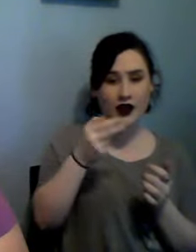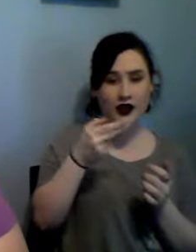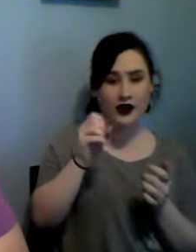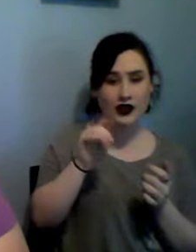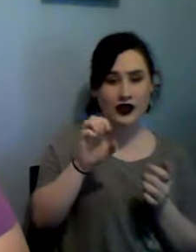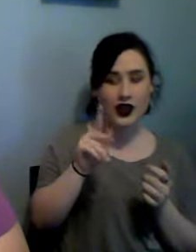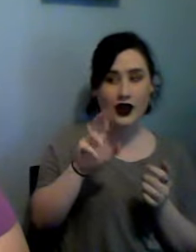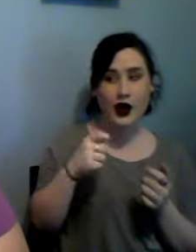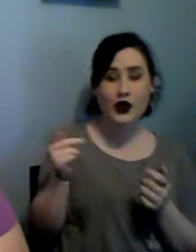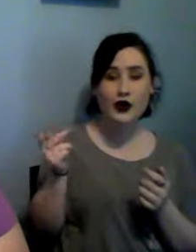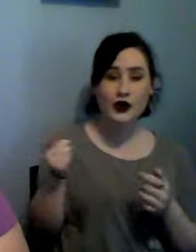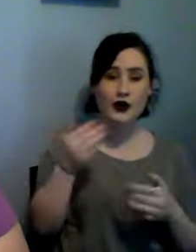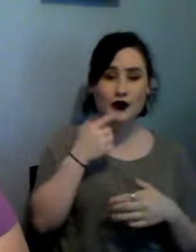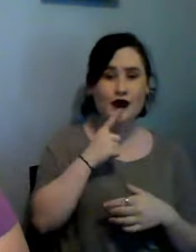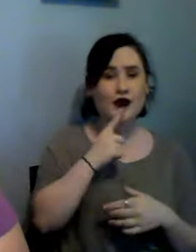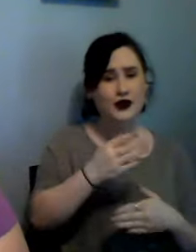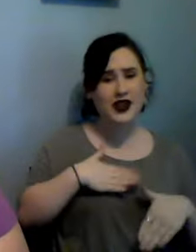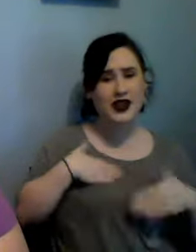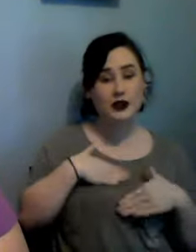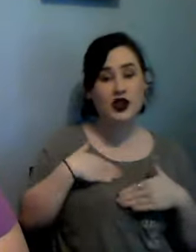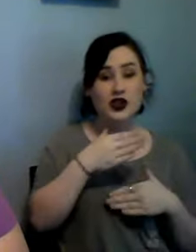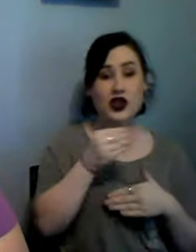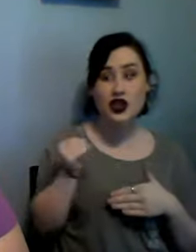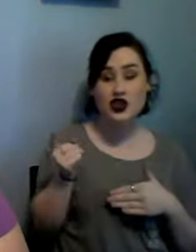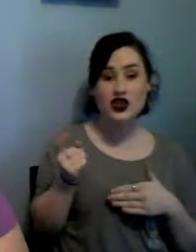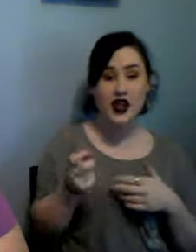bone that I need to pick up with you about